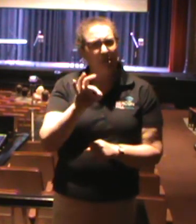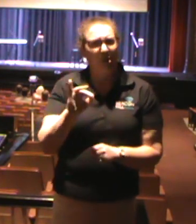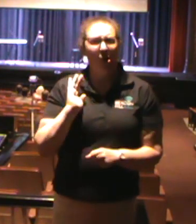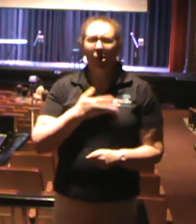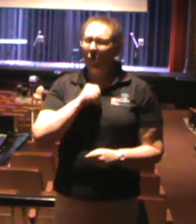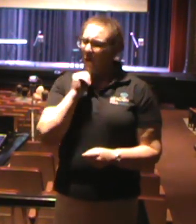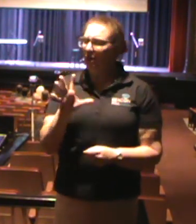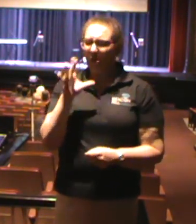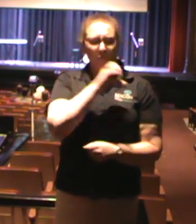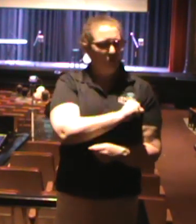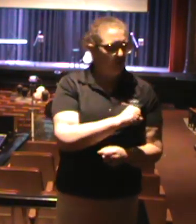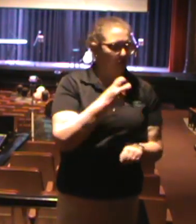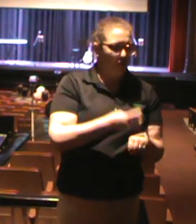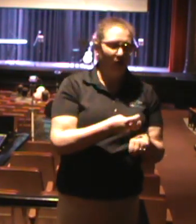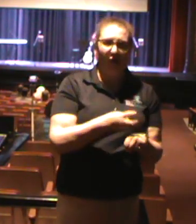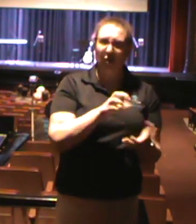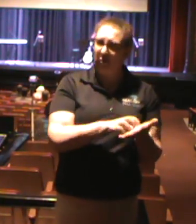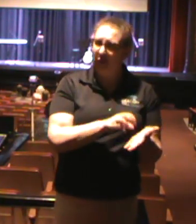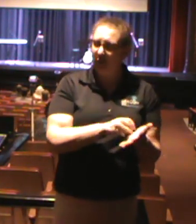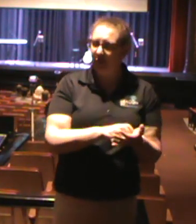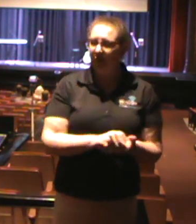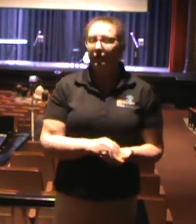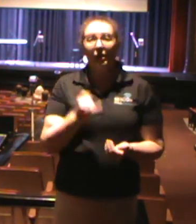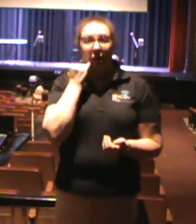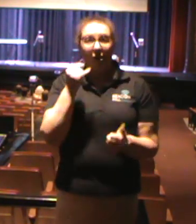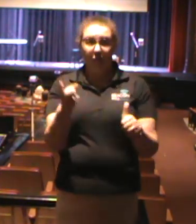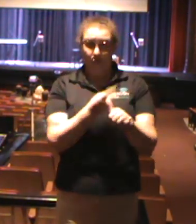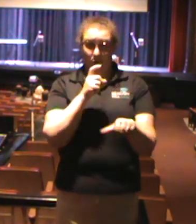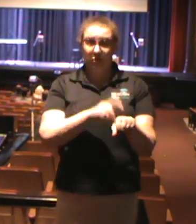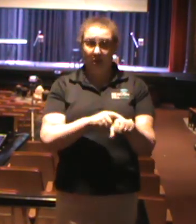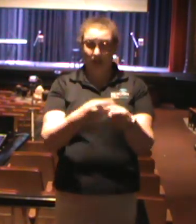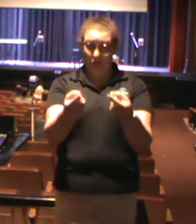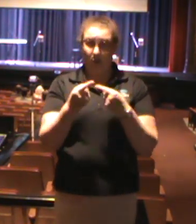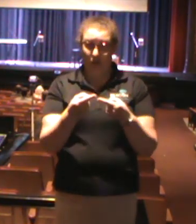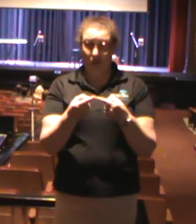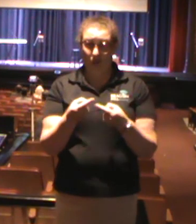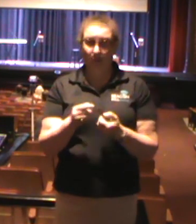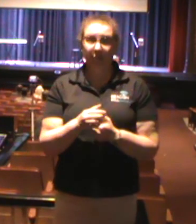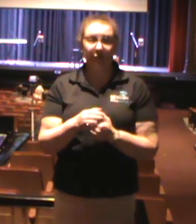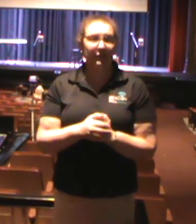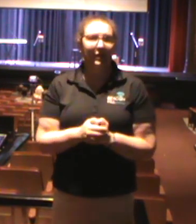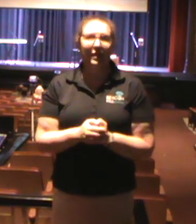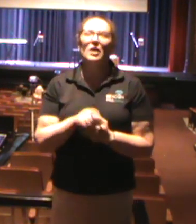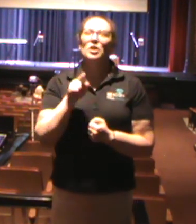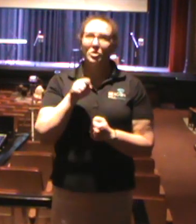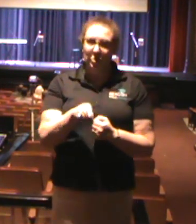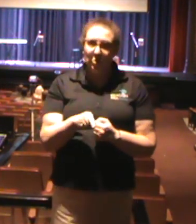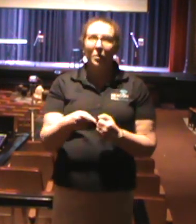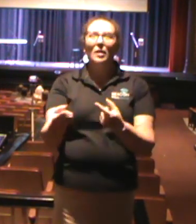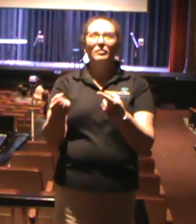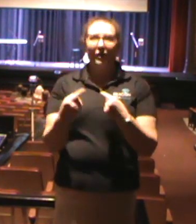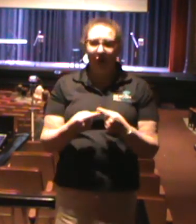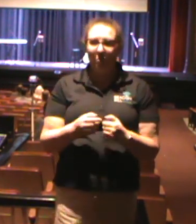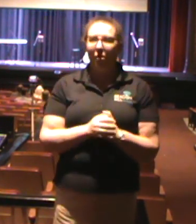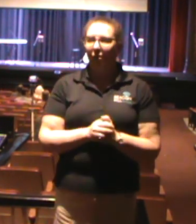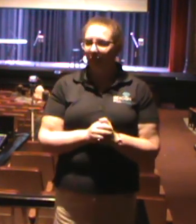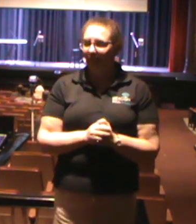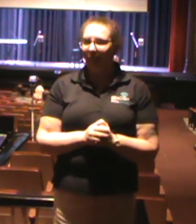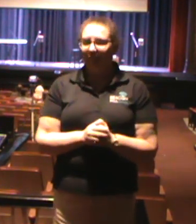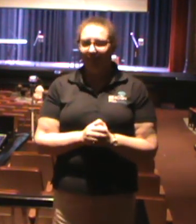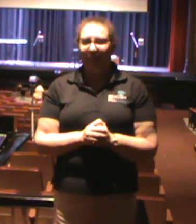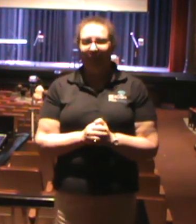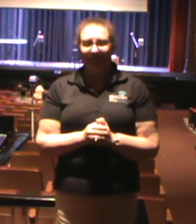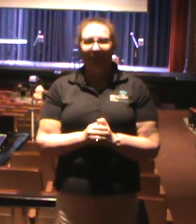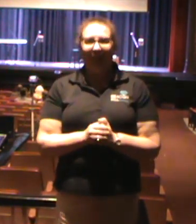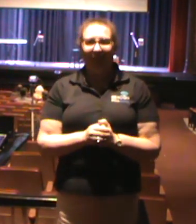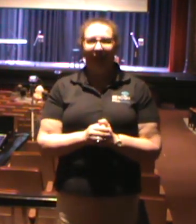at Beacon Hill. You're coming here for the first time. You're hearing me for the first time. You have come on a doozy of a day. And